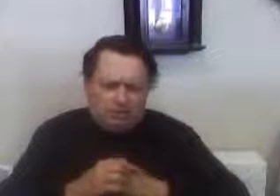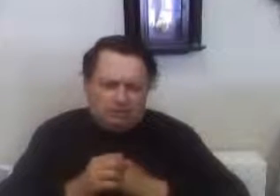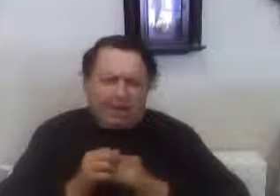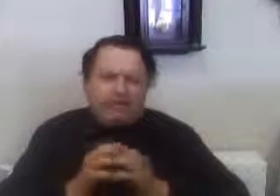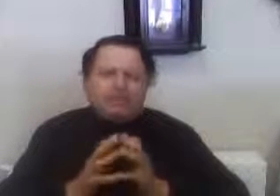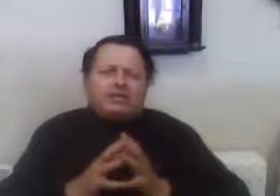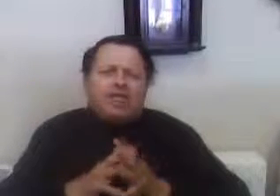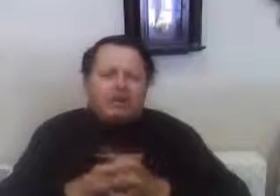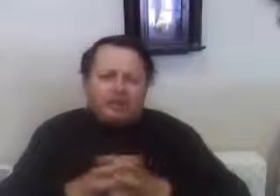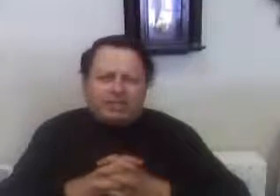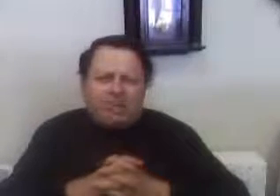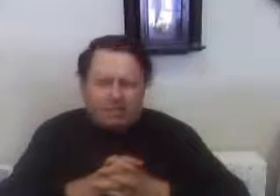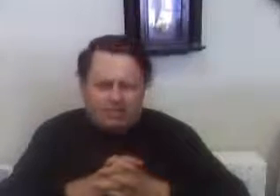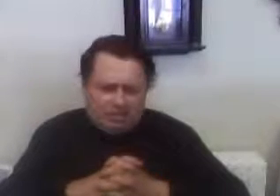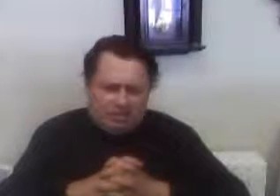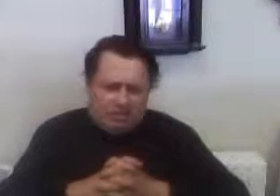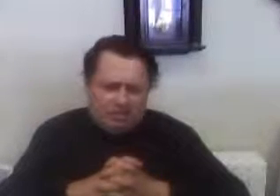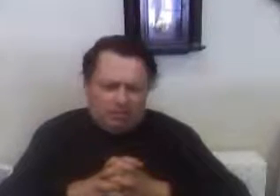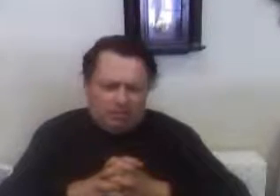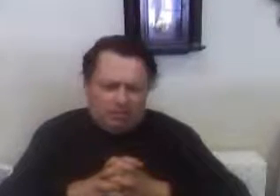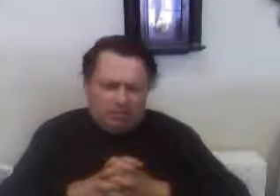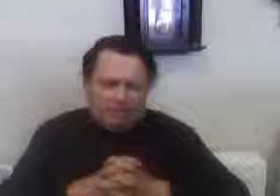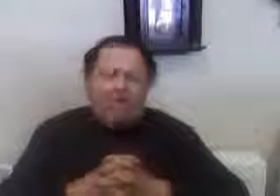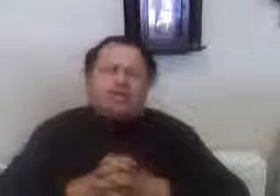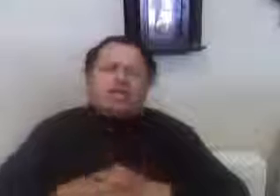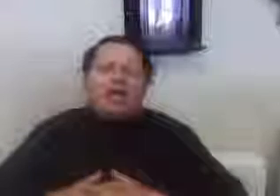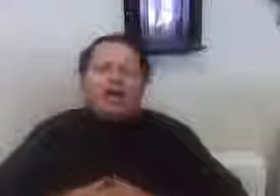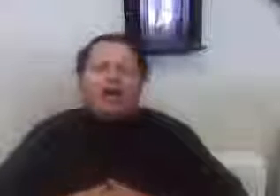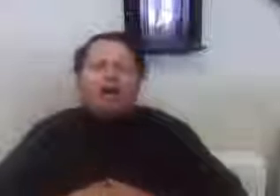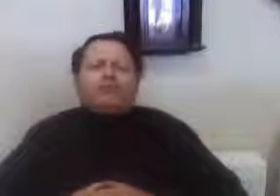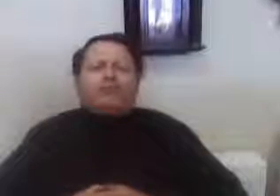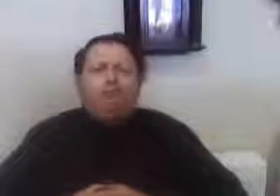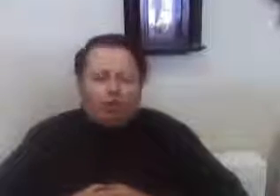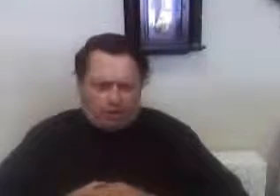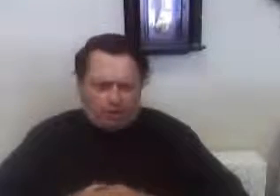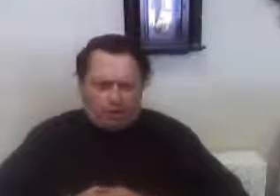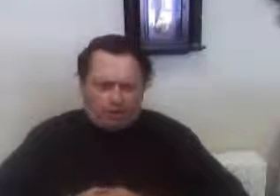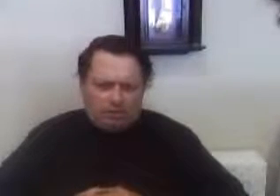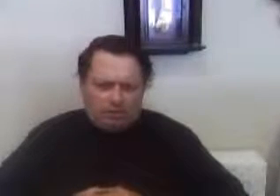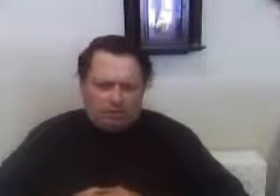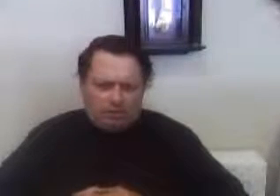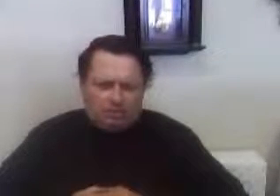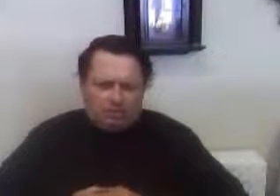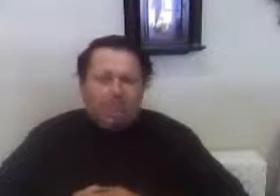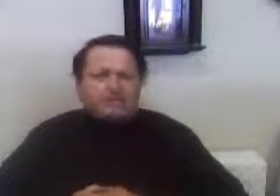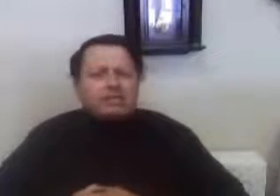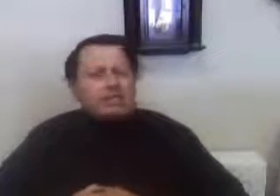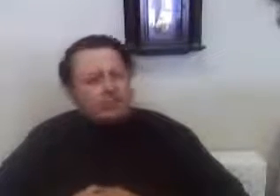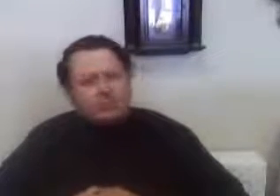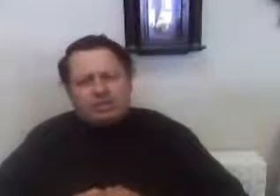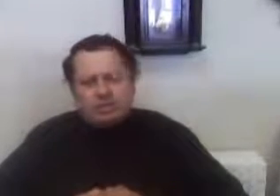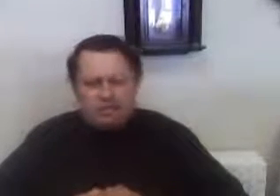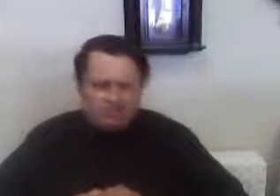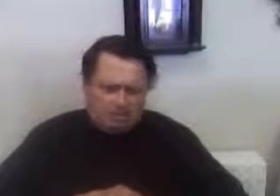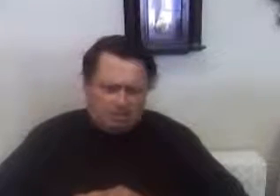That is a communist idea. Taking care of the worker. That is a communist idea.